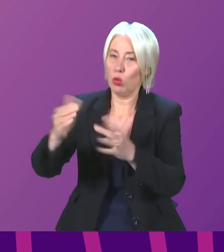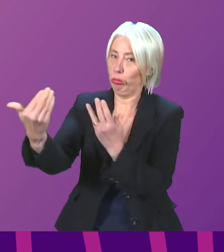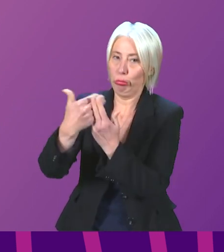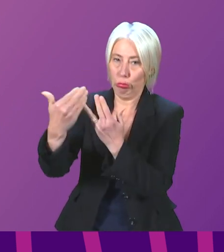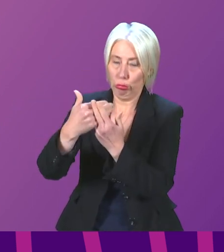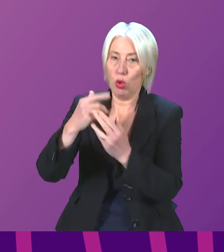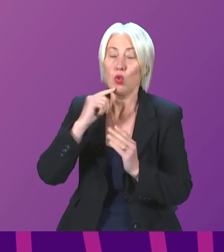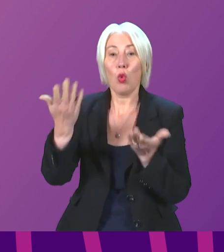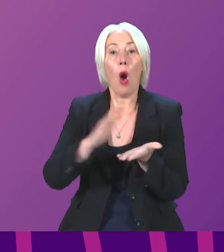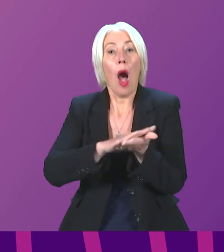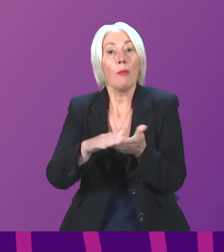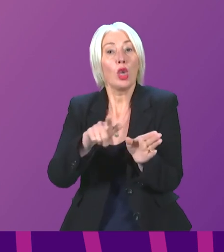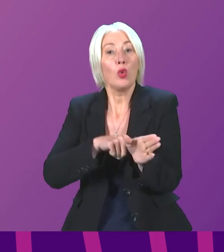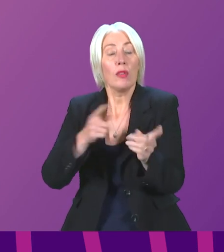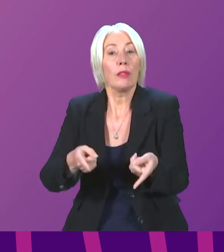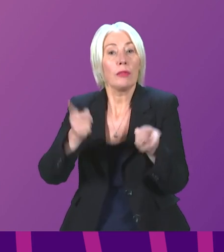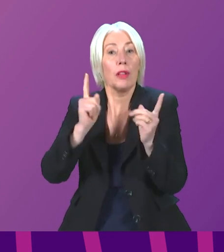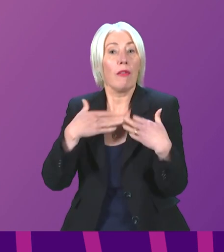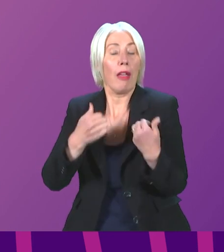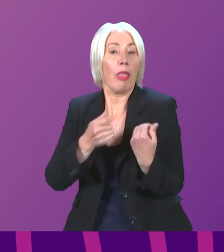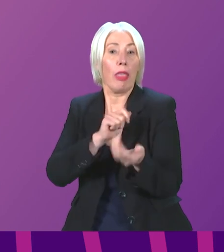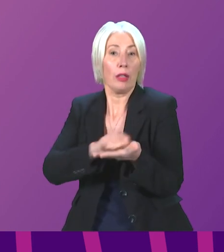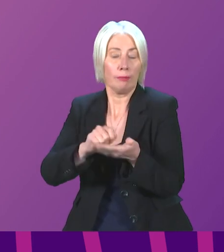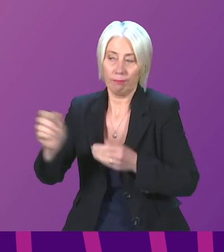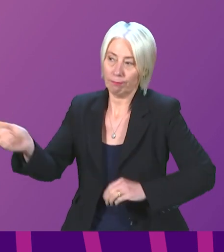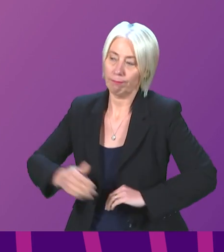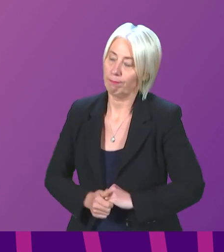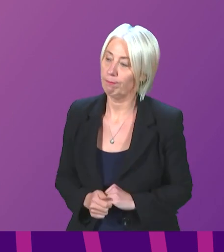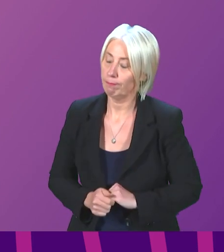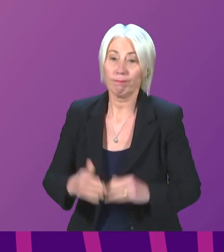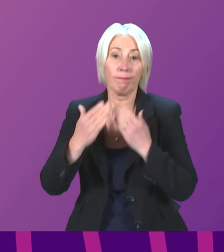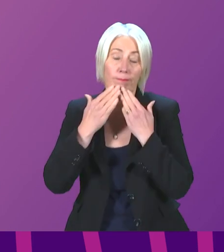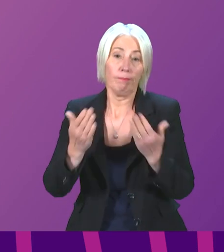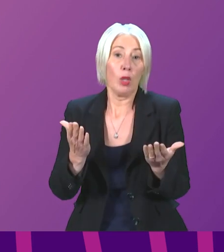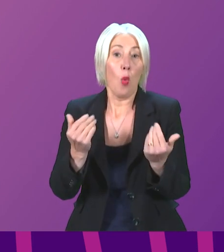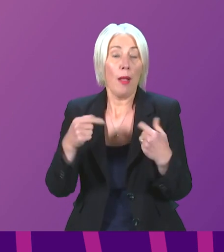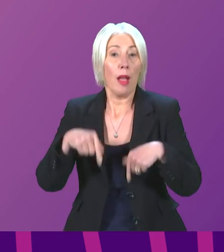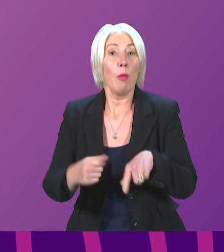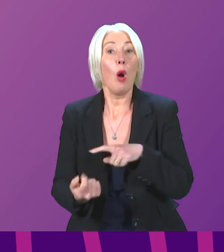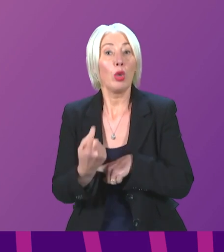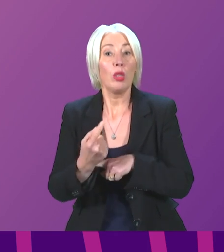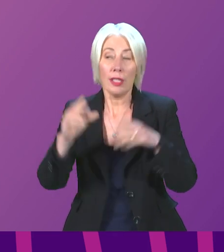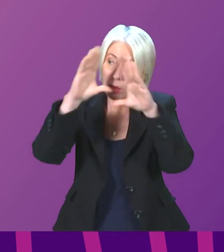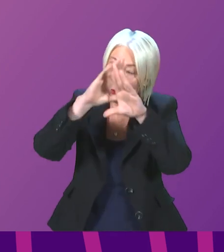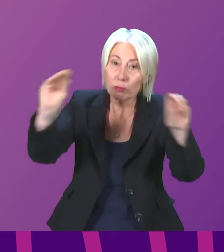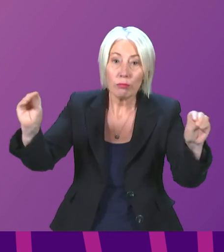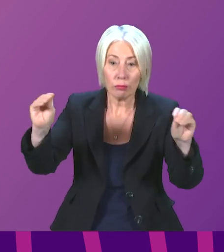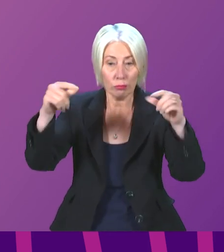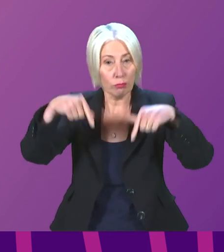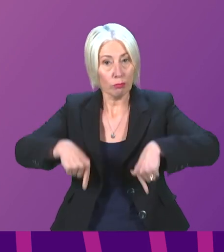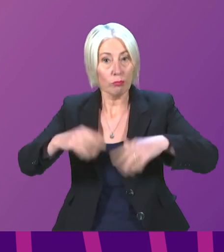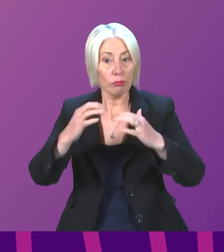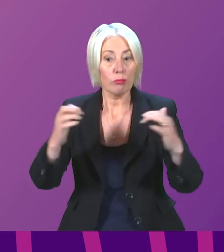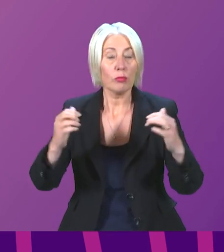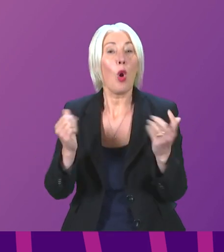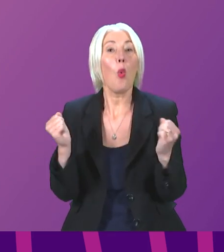call on Hamza Youssef, Cabinet Secretary. Thank you, President Officer. I welcome this opportunity to provide an update to the Chamber